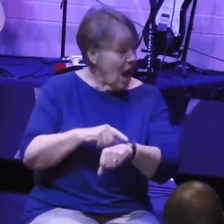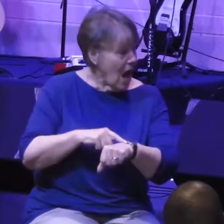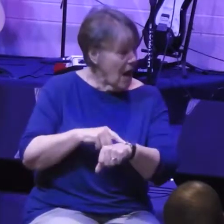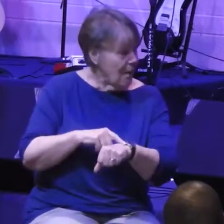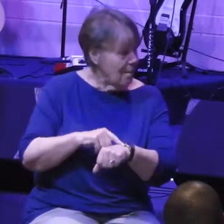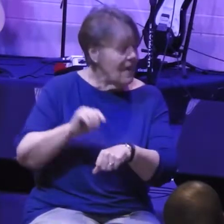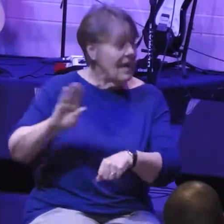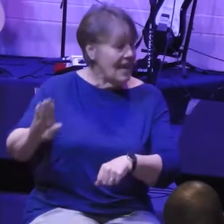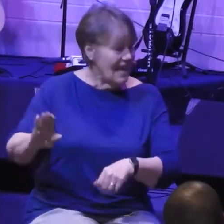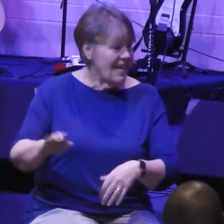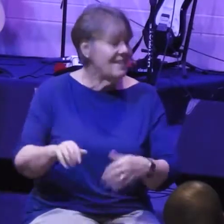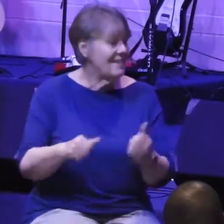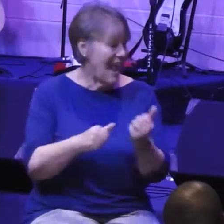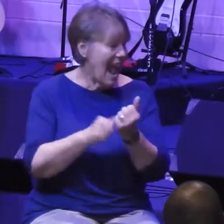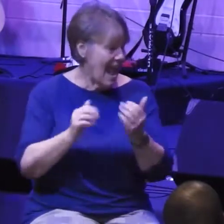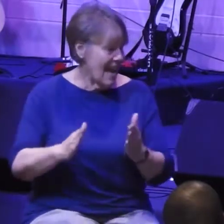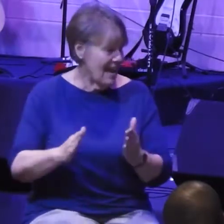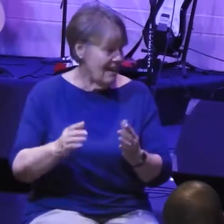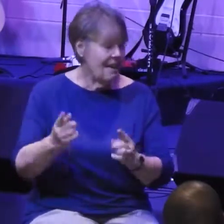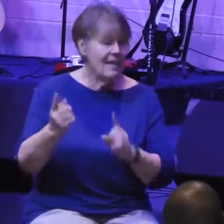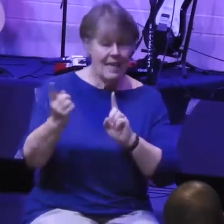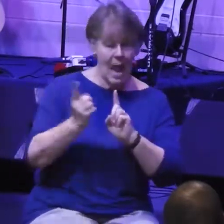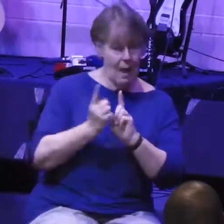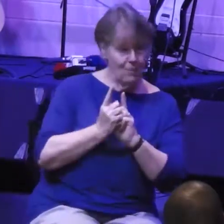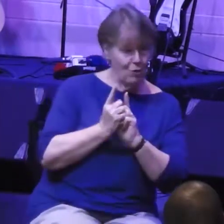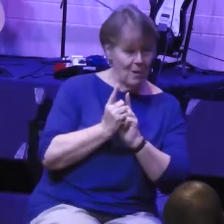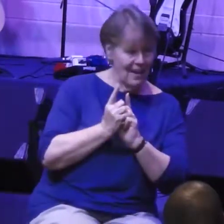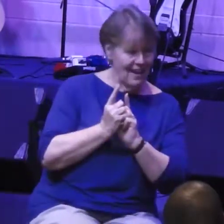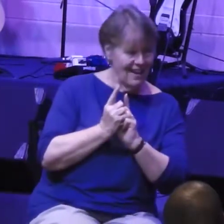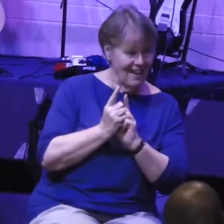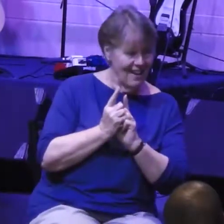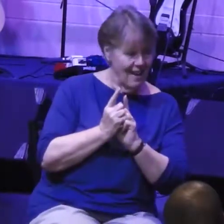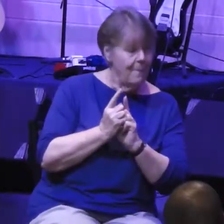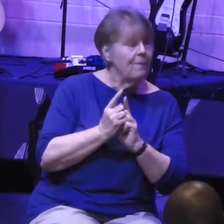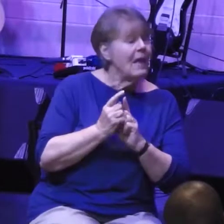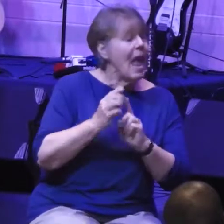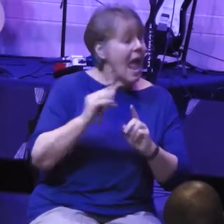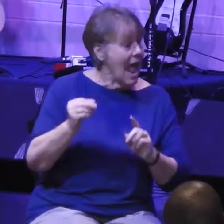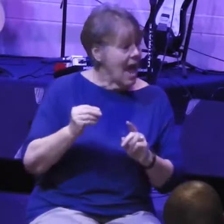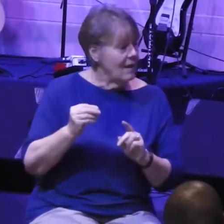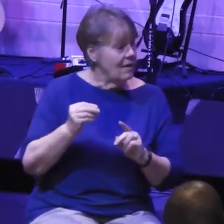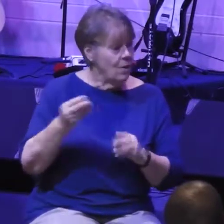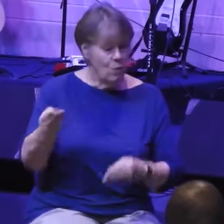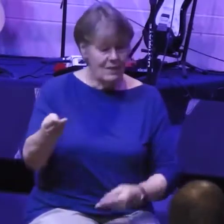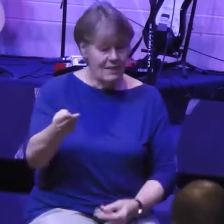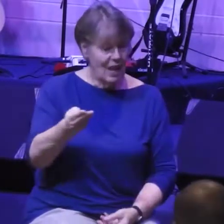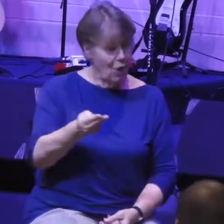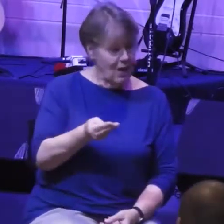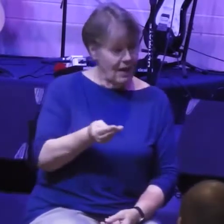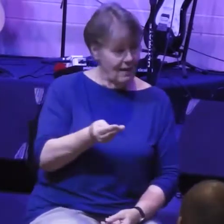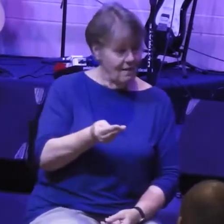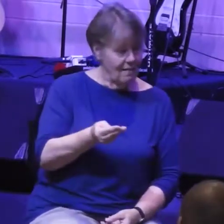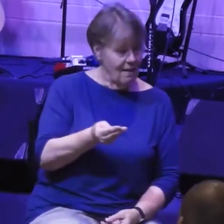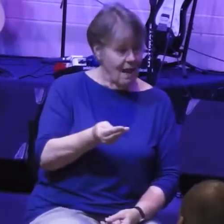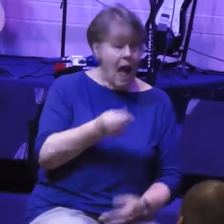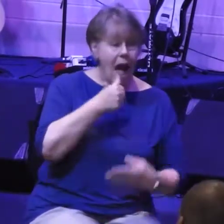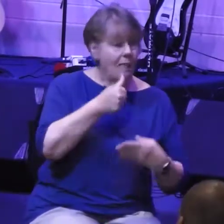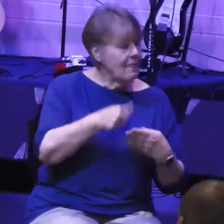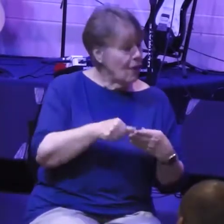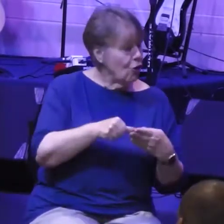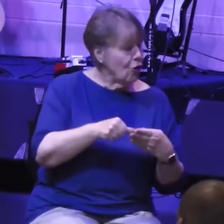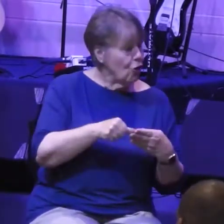me with the same message and in his hand was an unsealed letter,